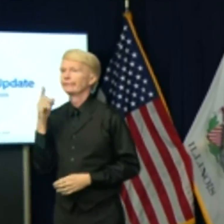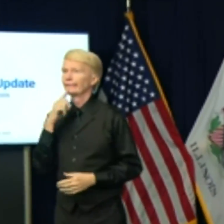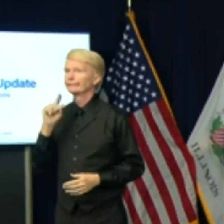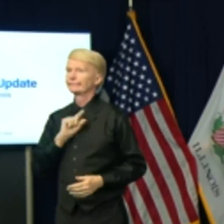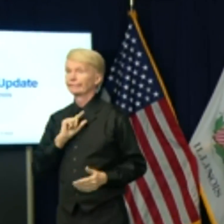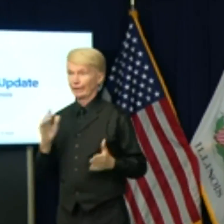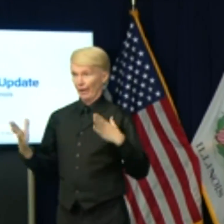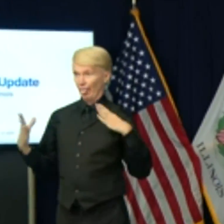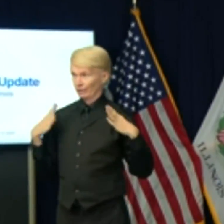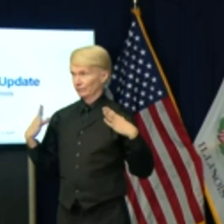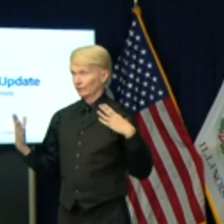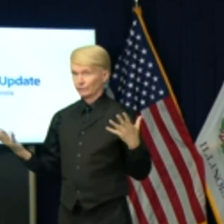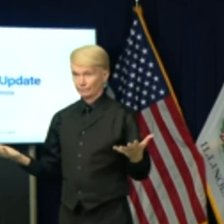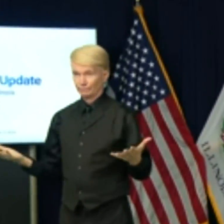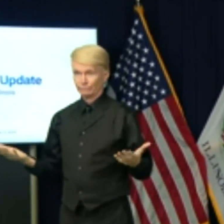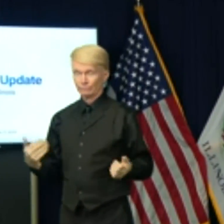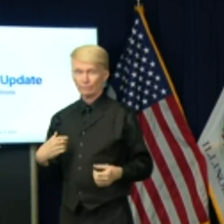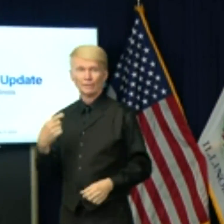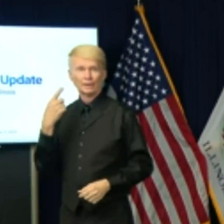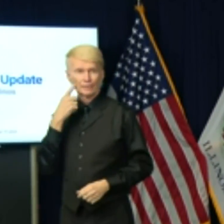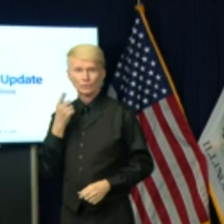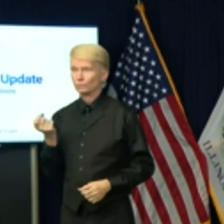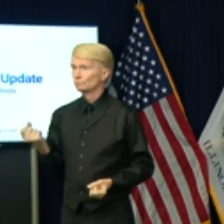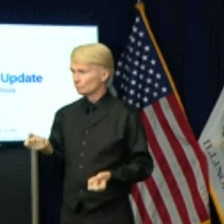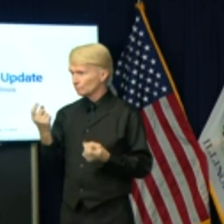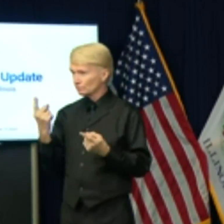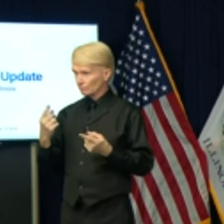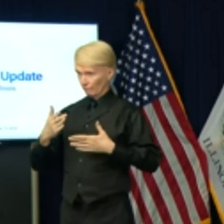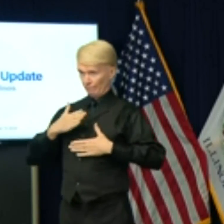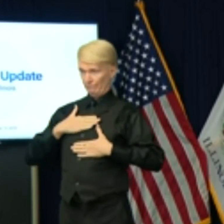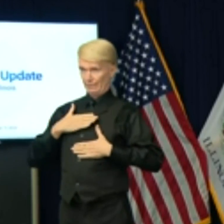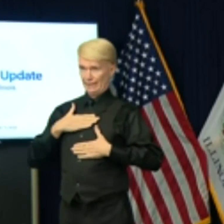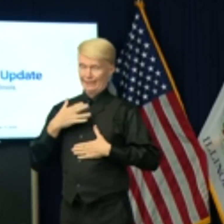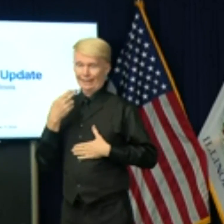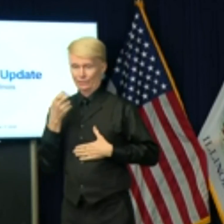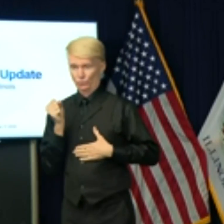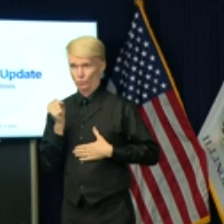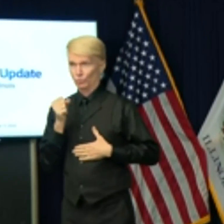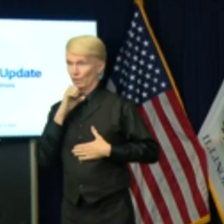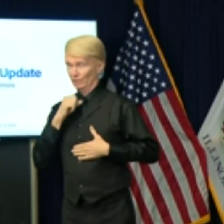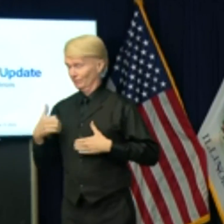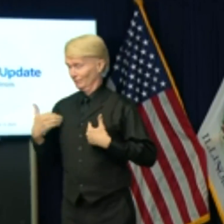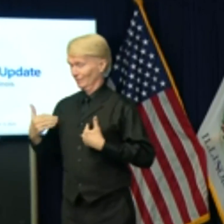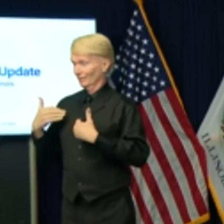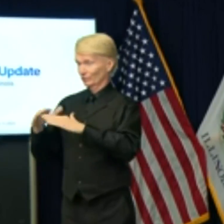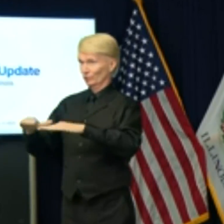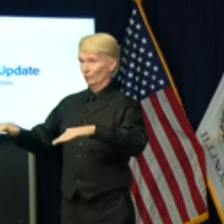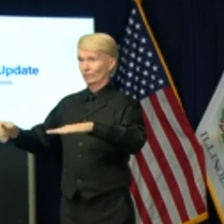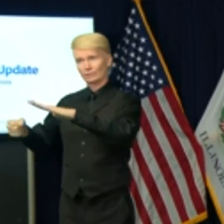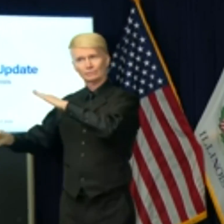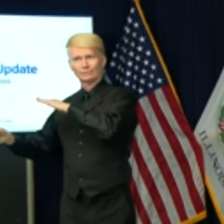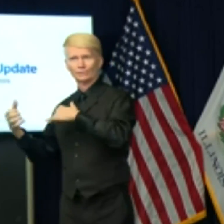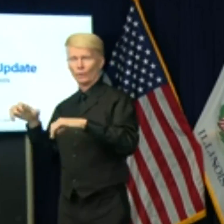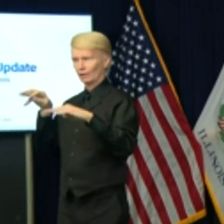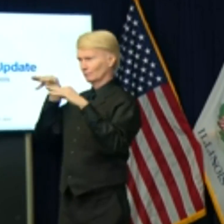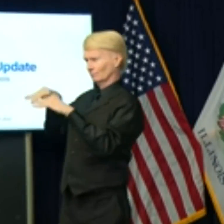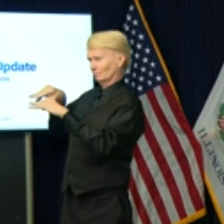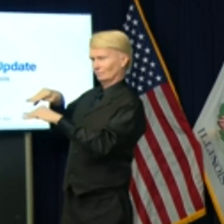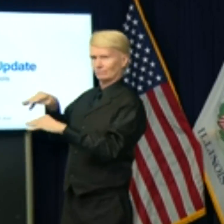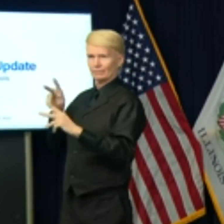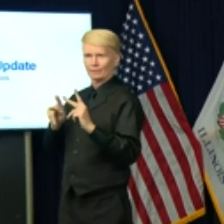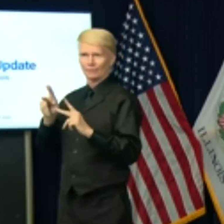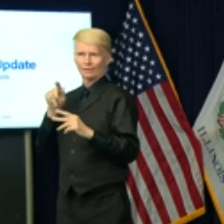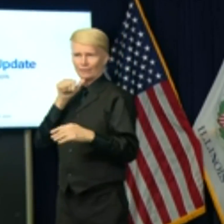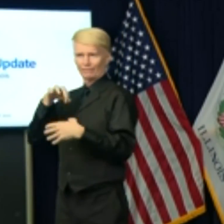I think you all know that I try very hard to keep my high school-aged children out of the spotlight. They were not